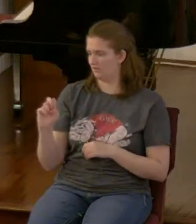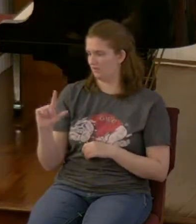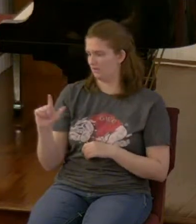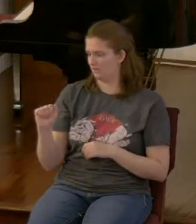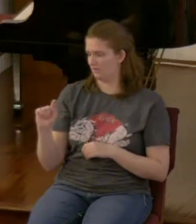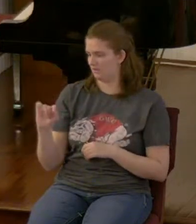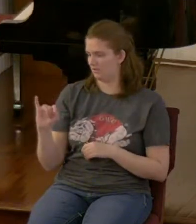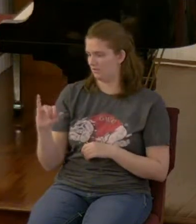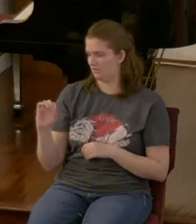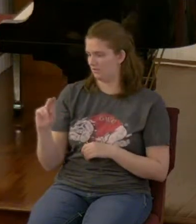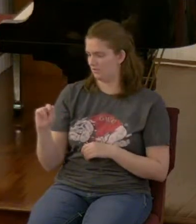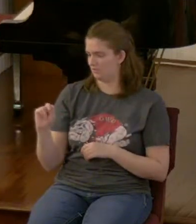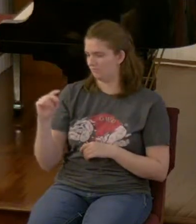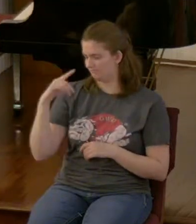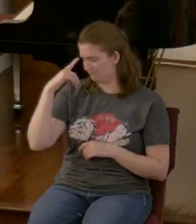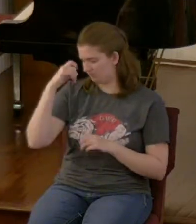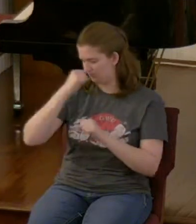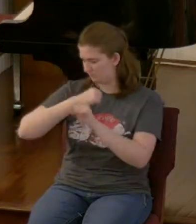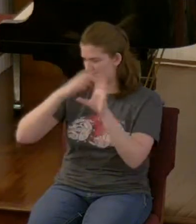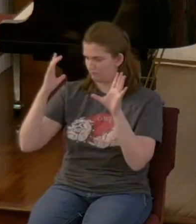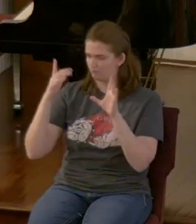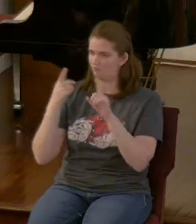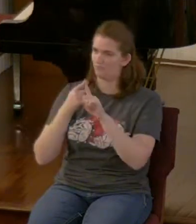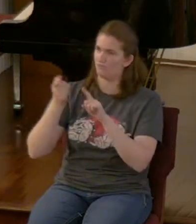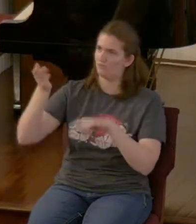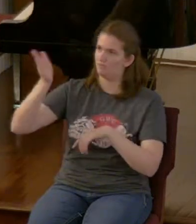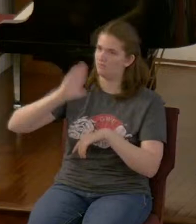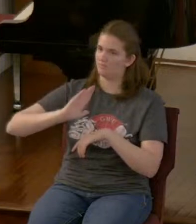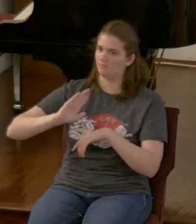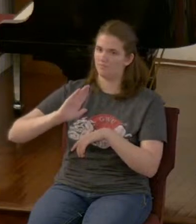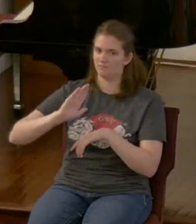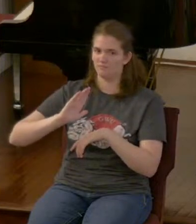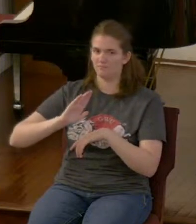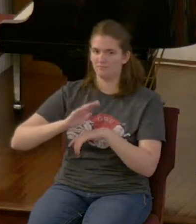but I like Paul's explanation